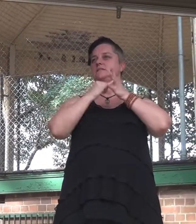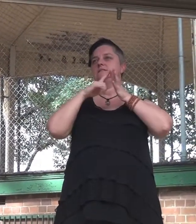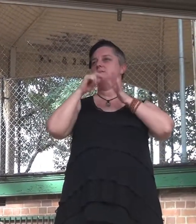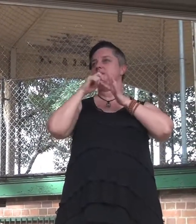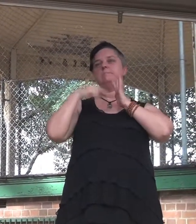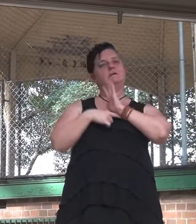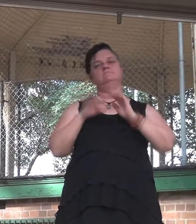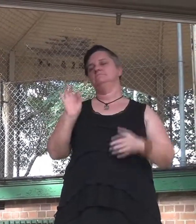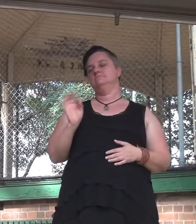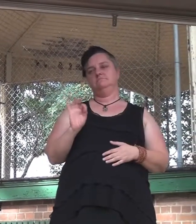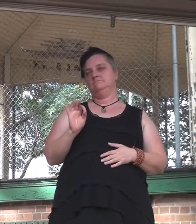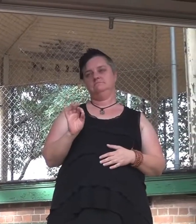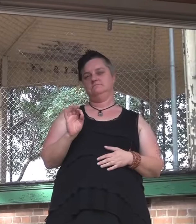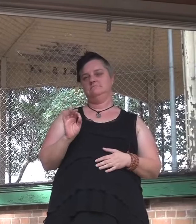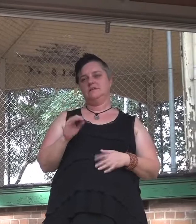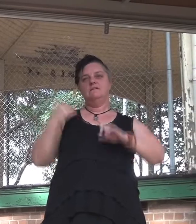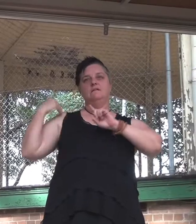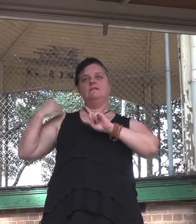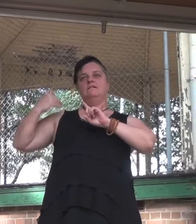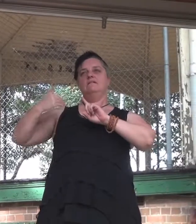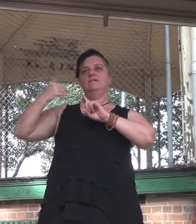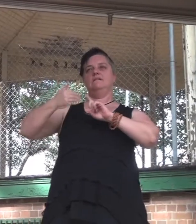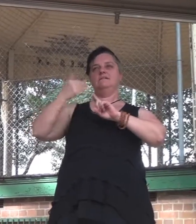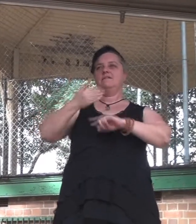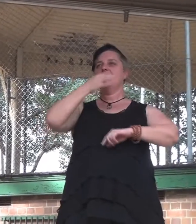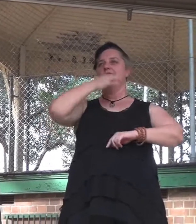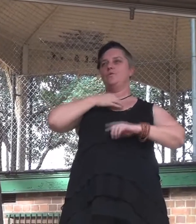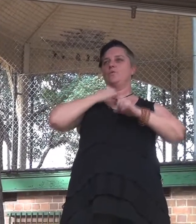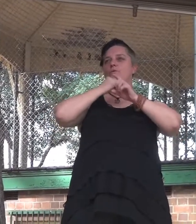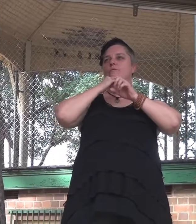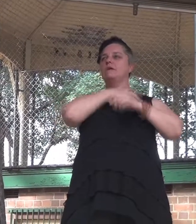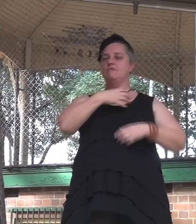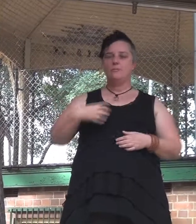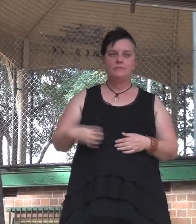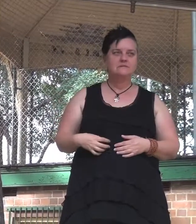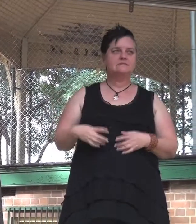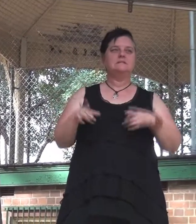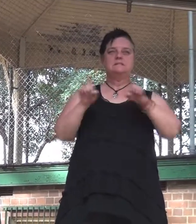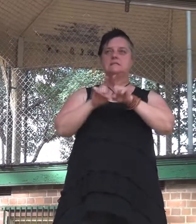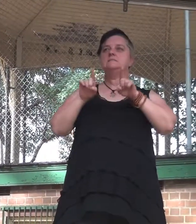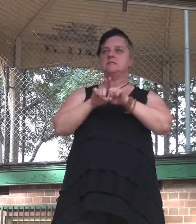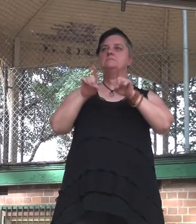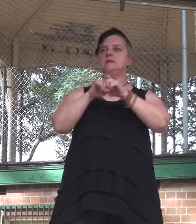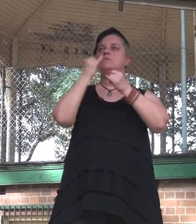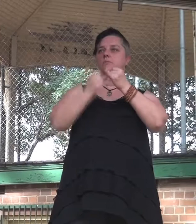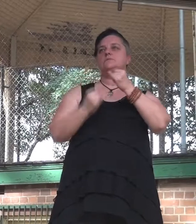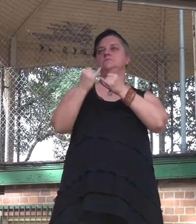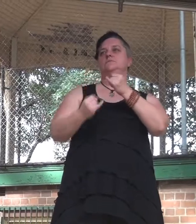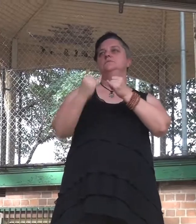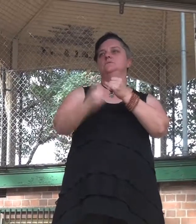government, now the Abbott government again, have outsourced and privatised all immigration detention to various companies,